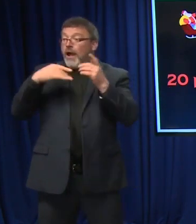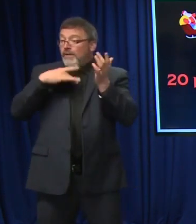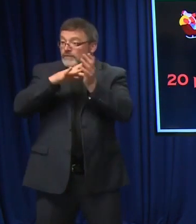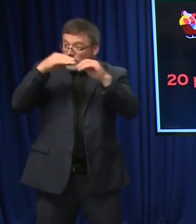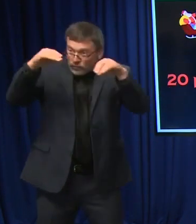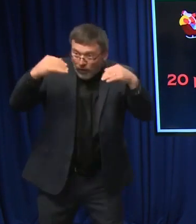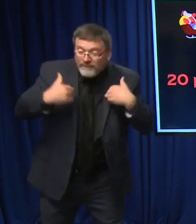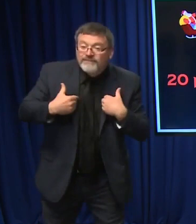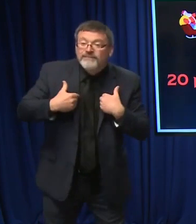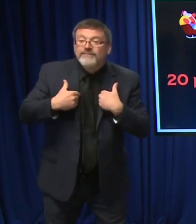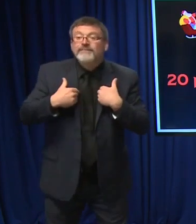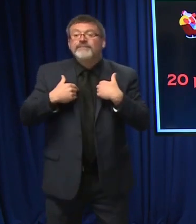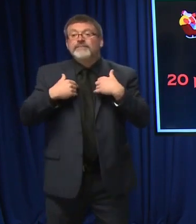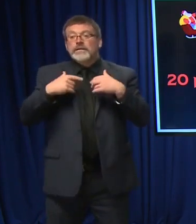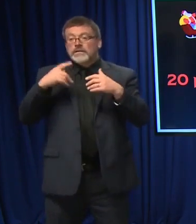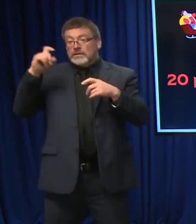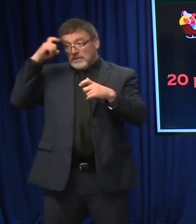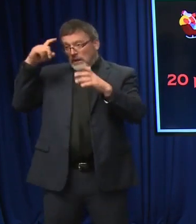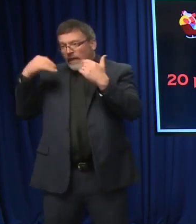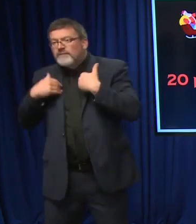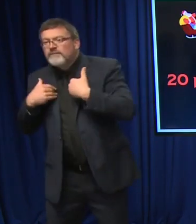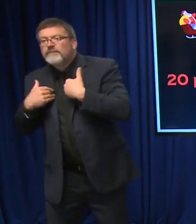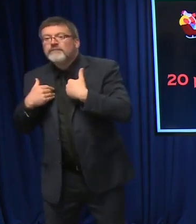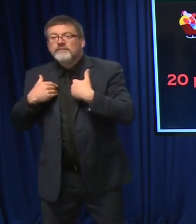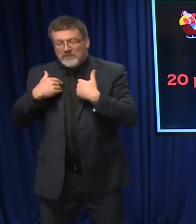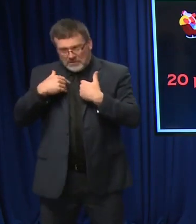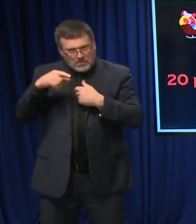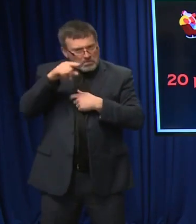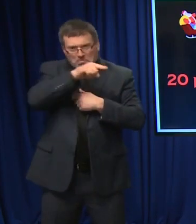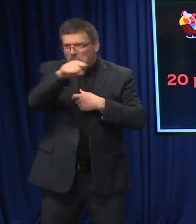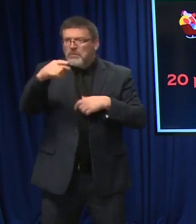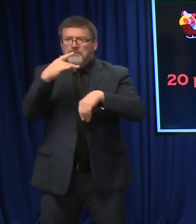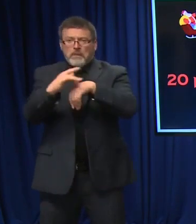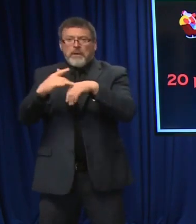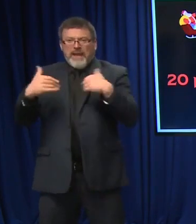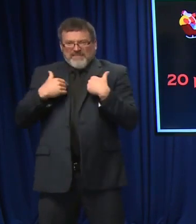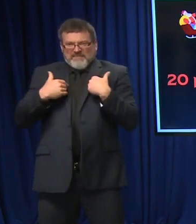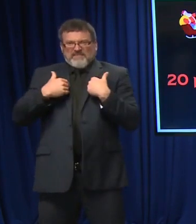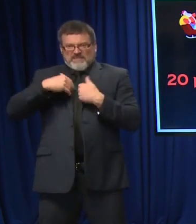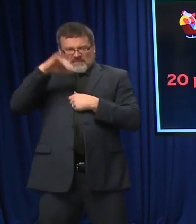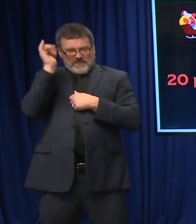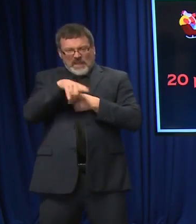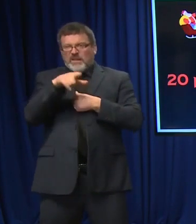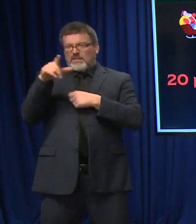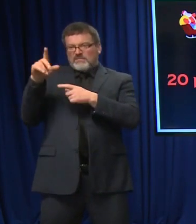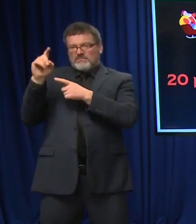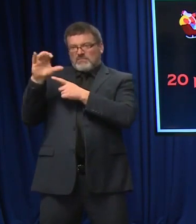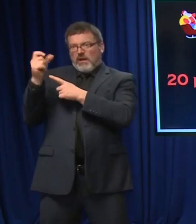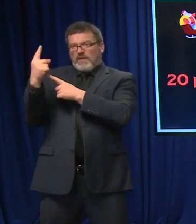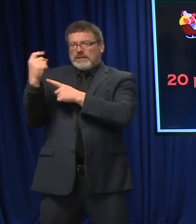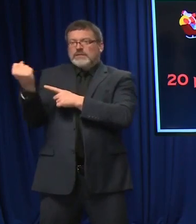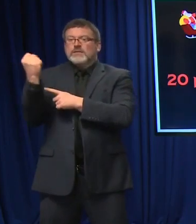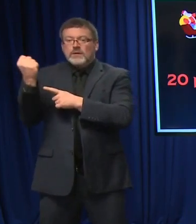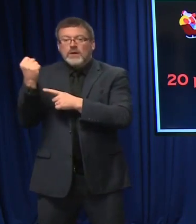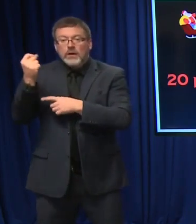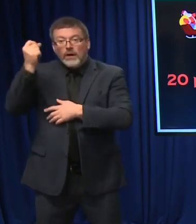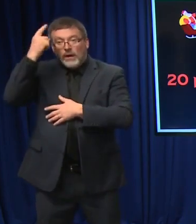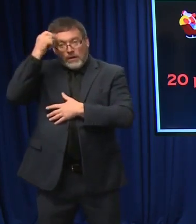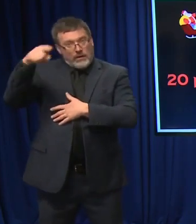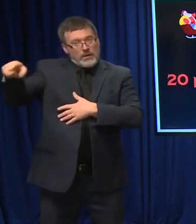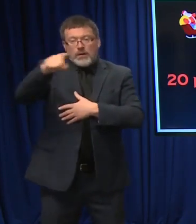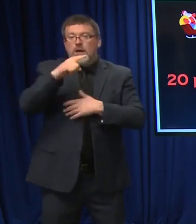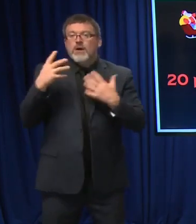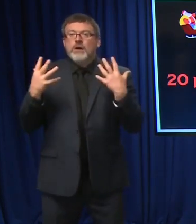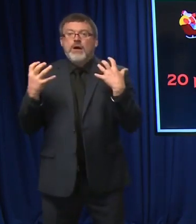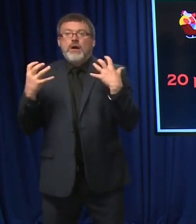morning, there were still appointments available between now and December 11th, to be sure. But the demand for boosters is increasing. That's a very good thing. And we want to make